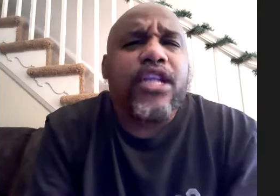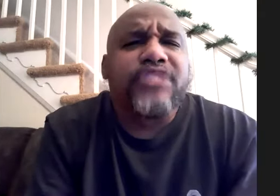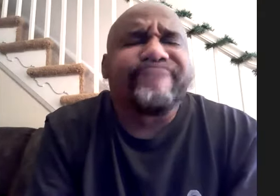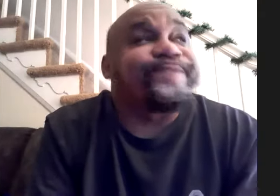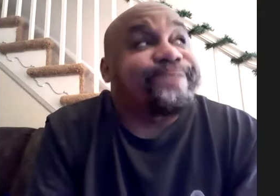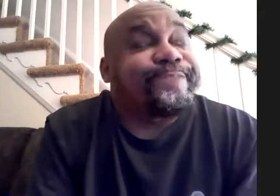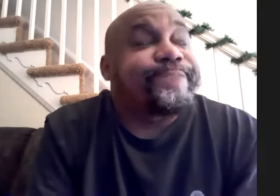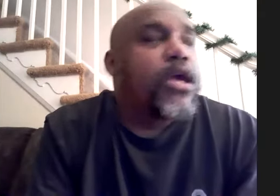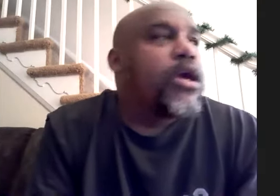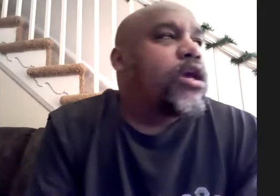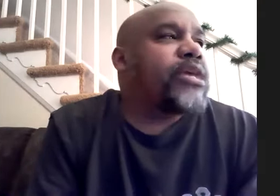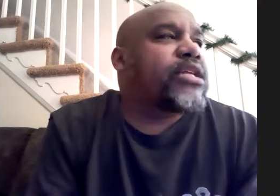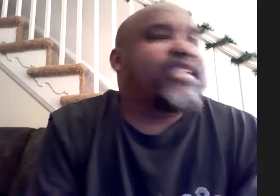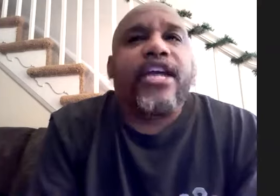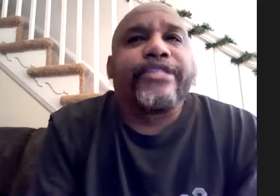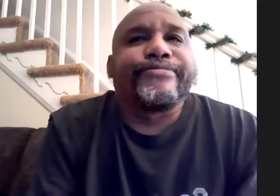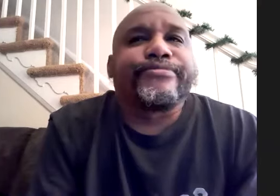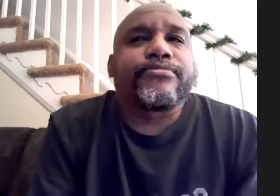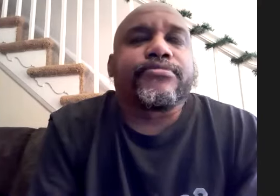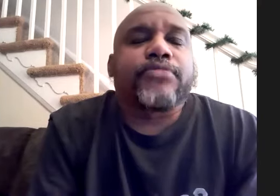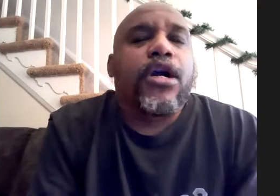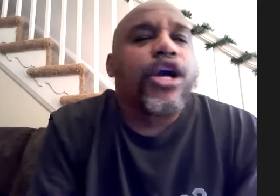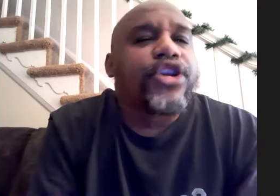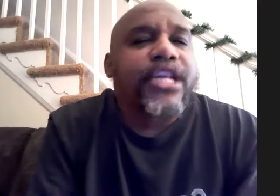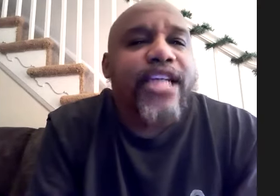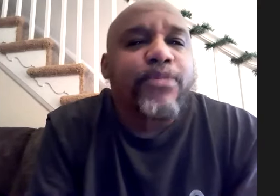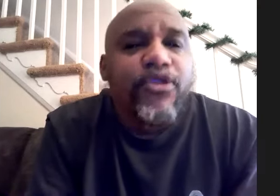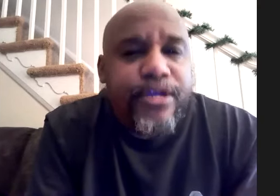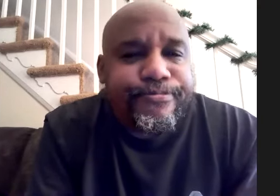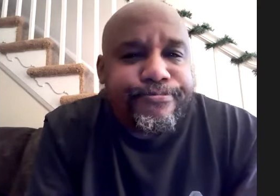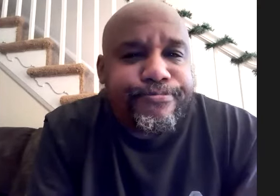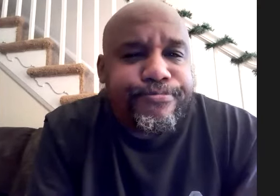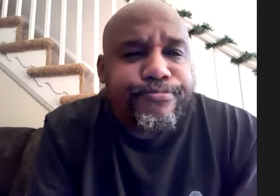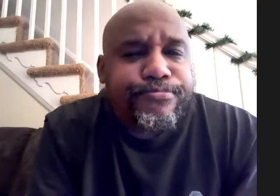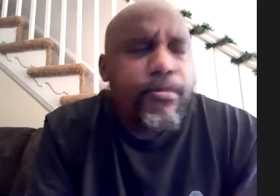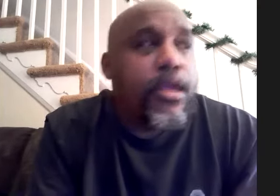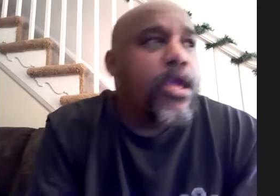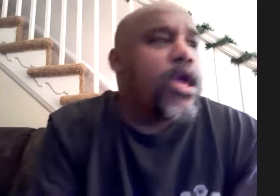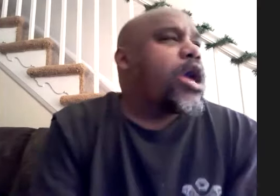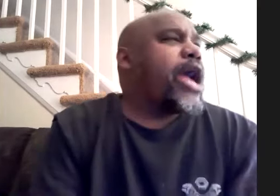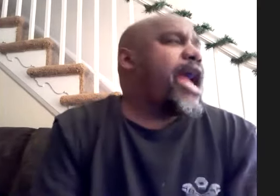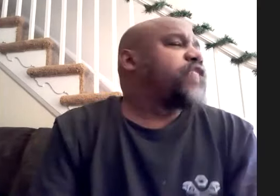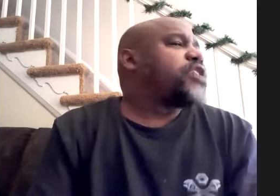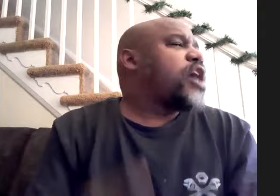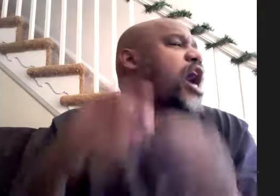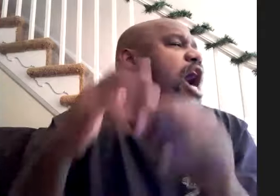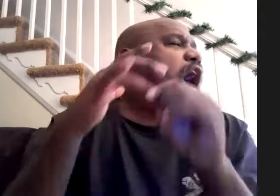i'm like that's it hunger dictates movement right and i